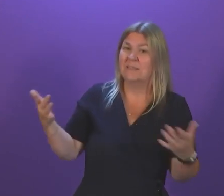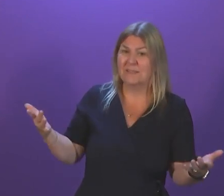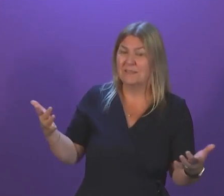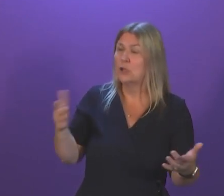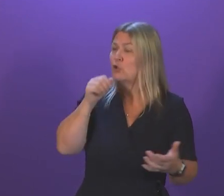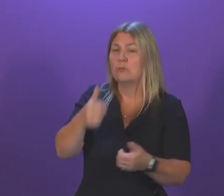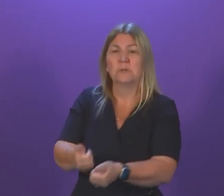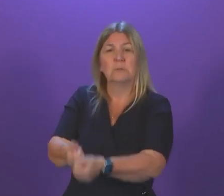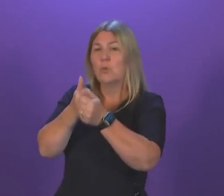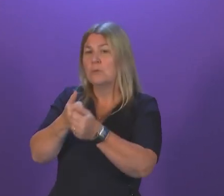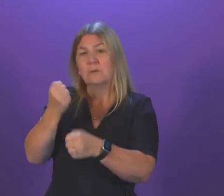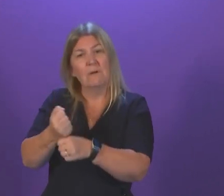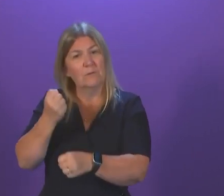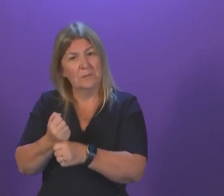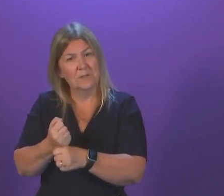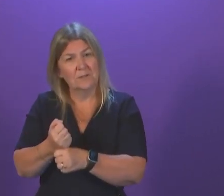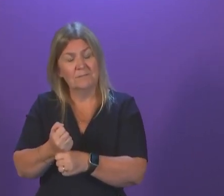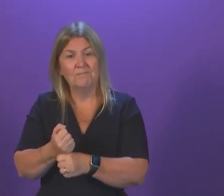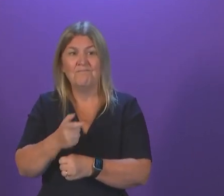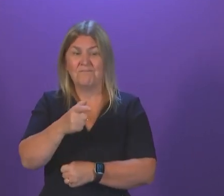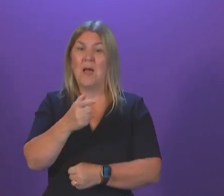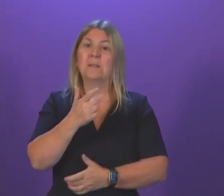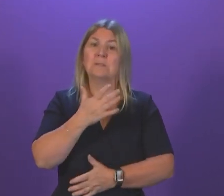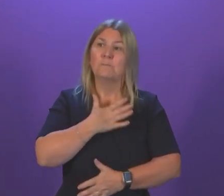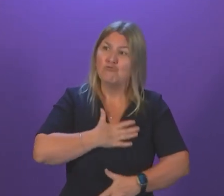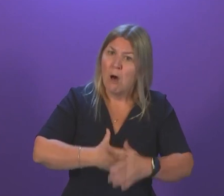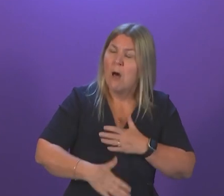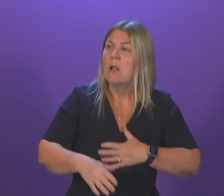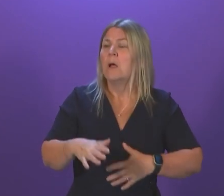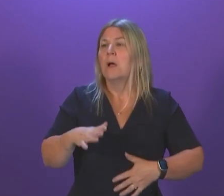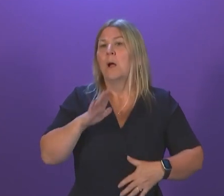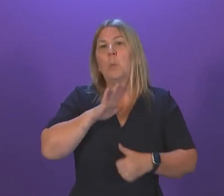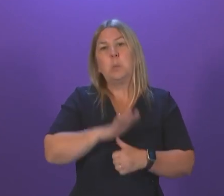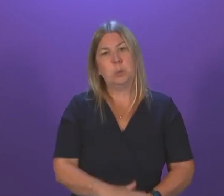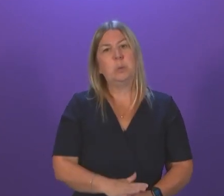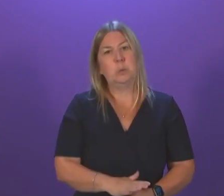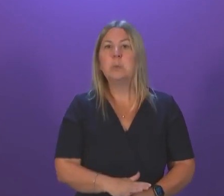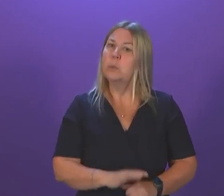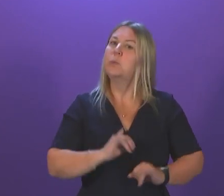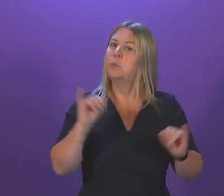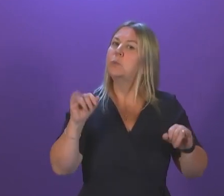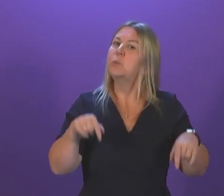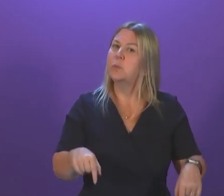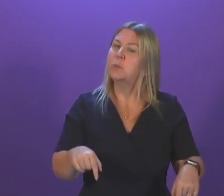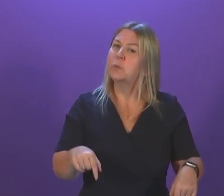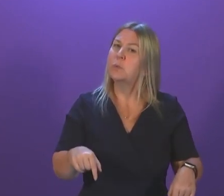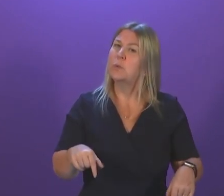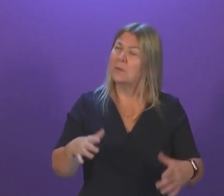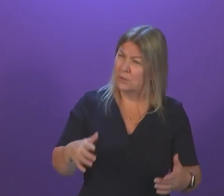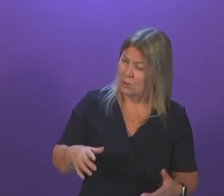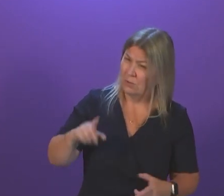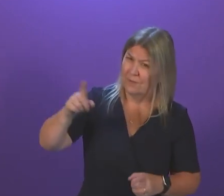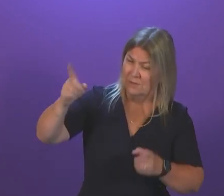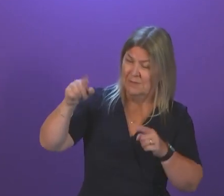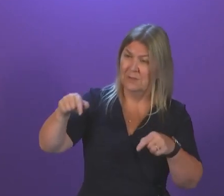by government. The impact on officer morale of that abandonment should not be underestimated. So, First Minister, we've got rising